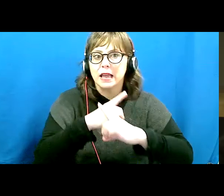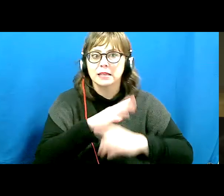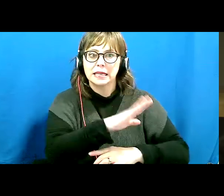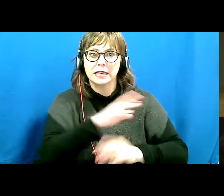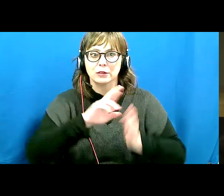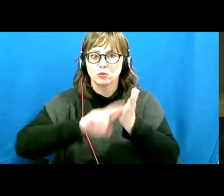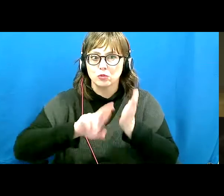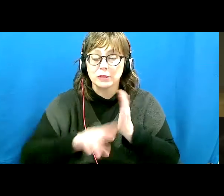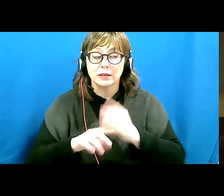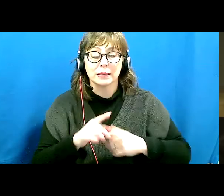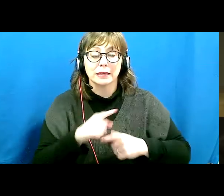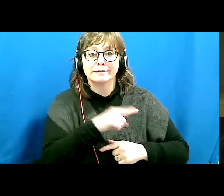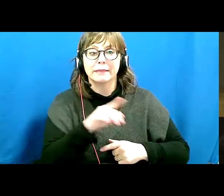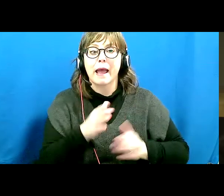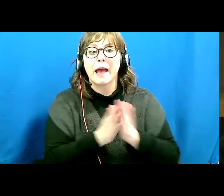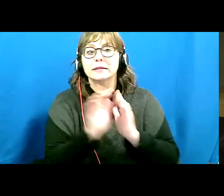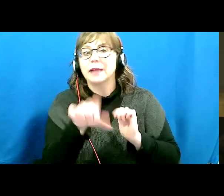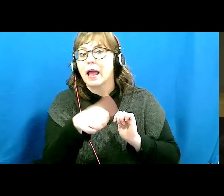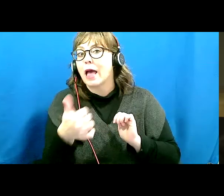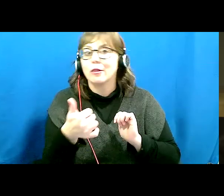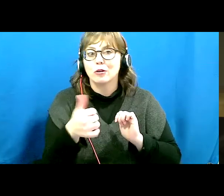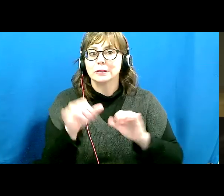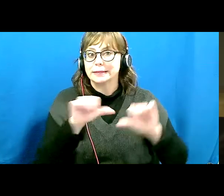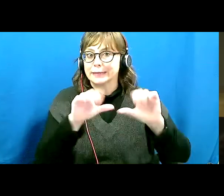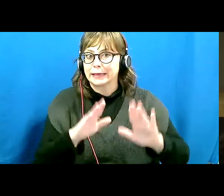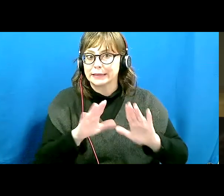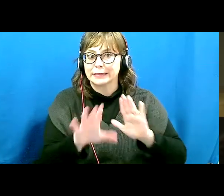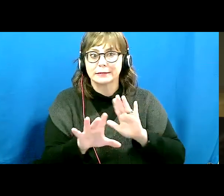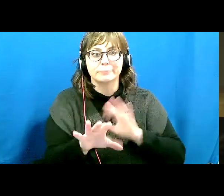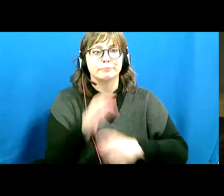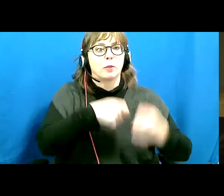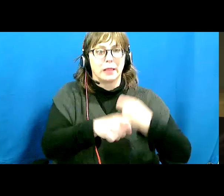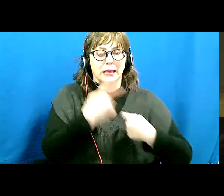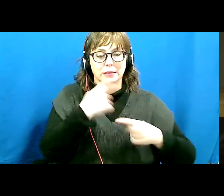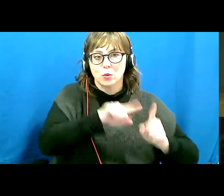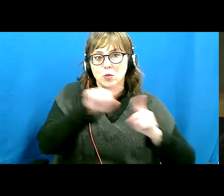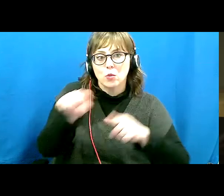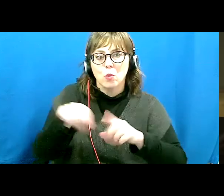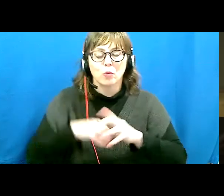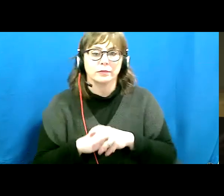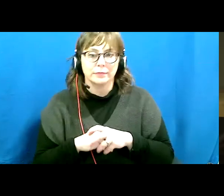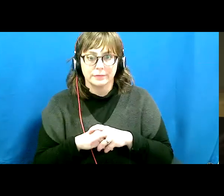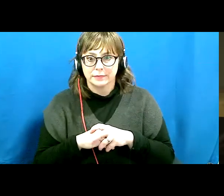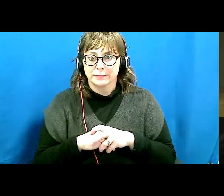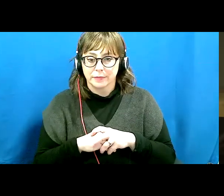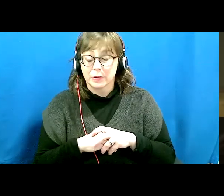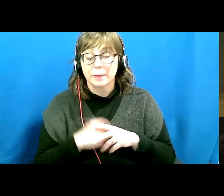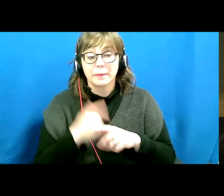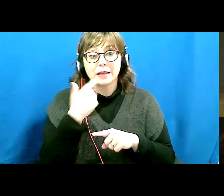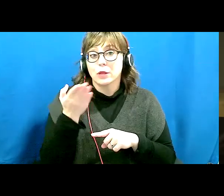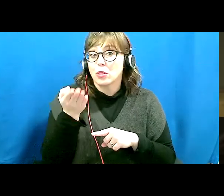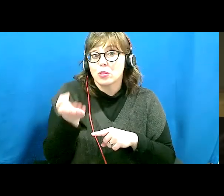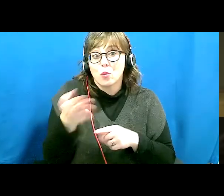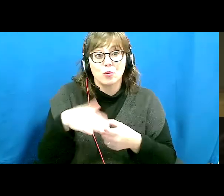colleagues. He asked them to go on his behalf because what? It was not accessible at those